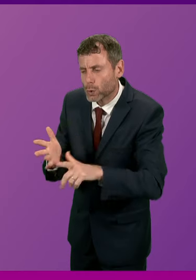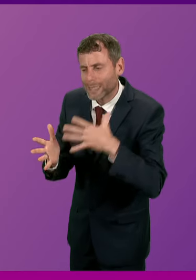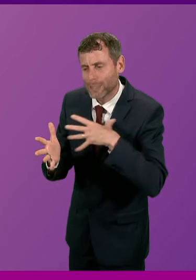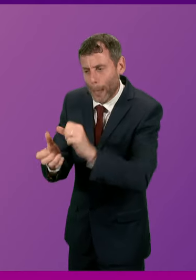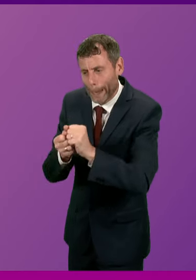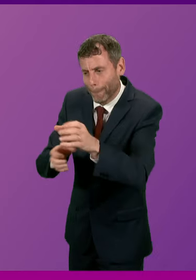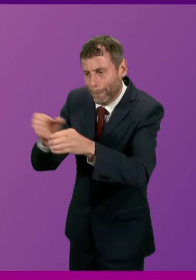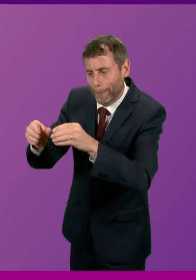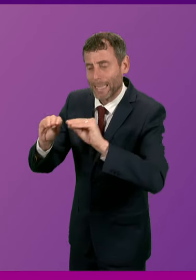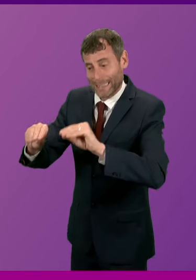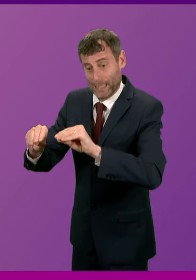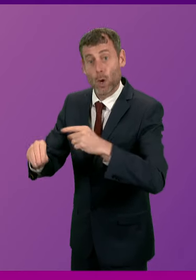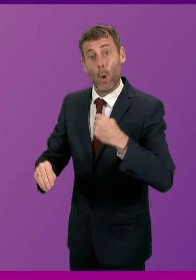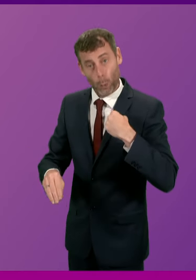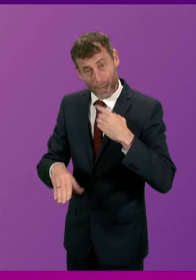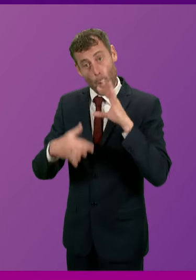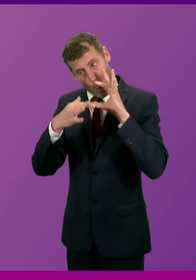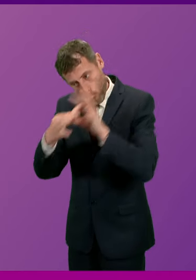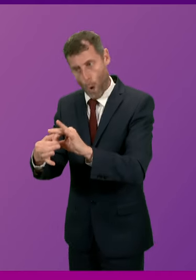with local authorities to enable that's the case.